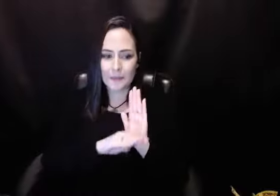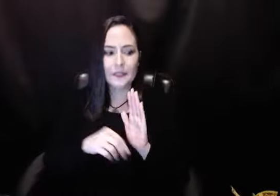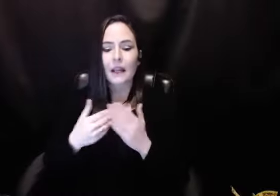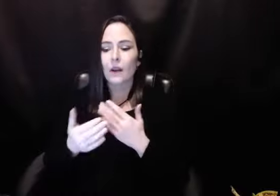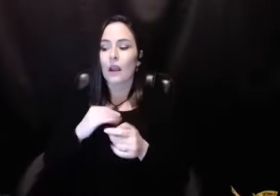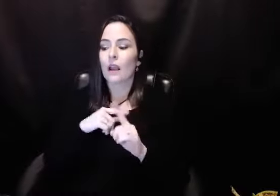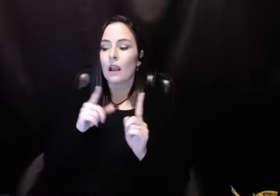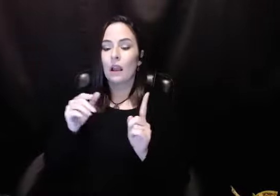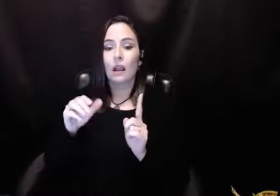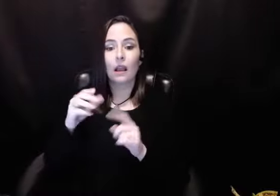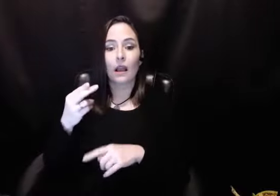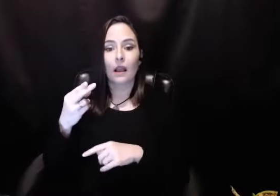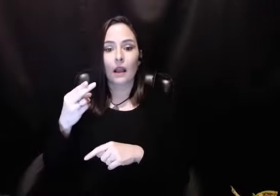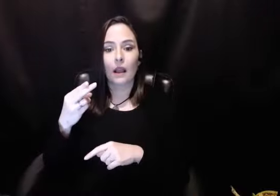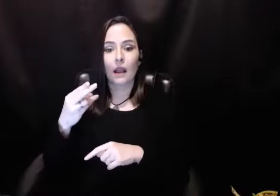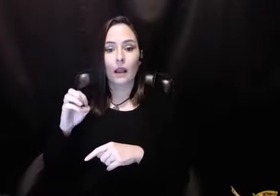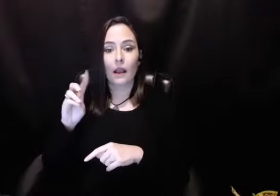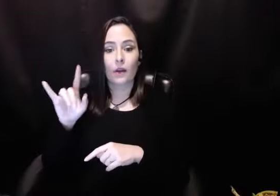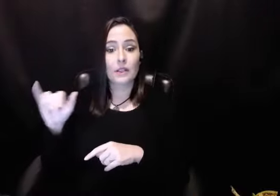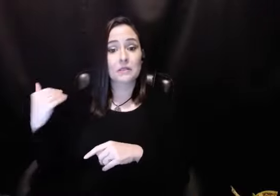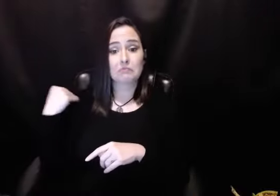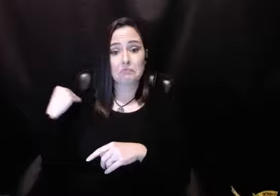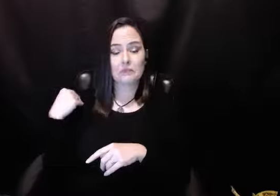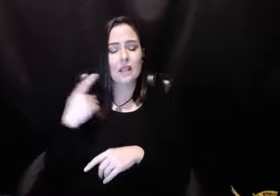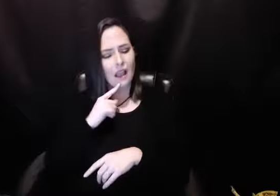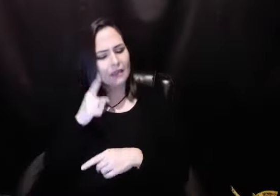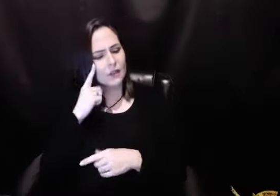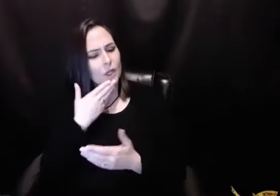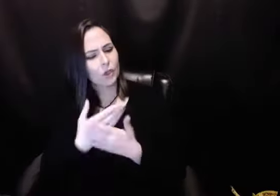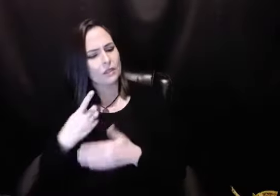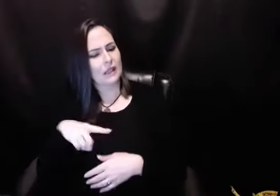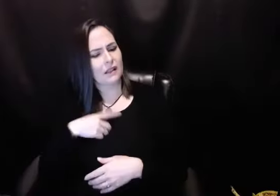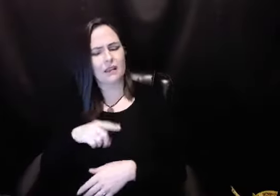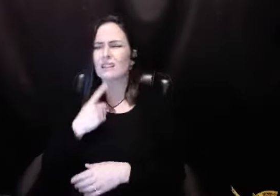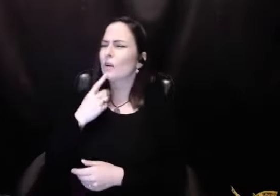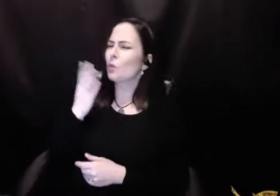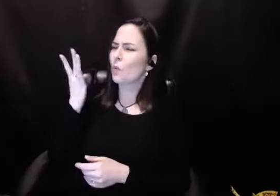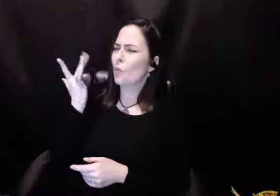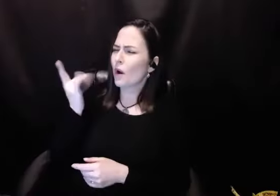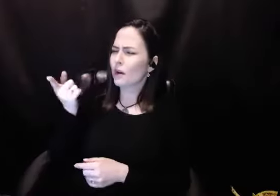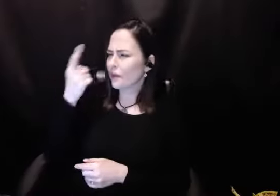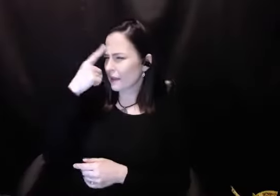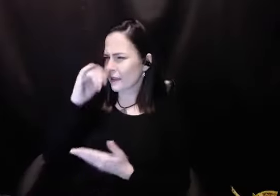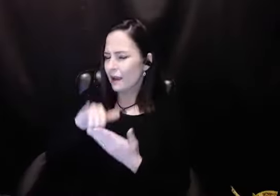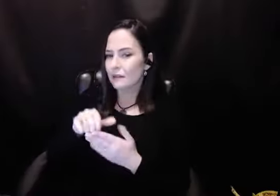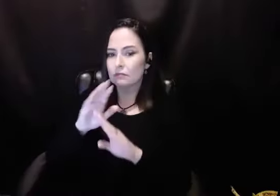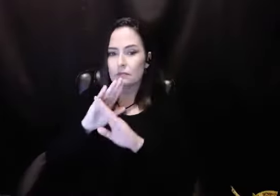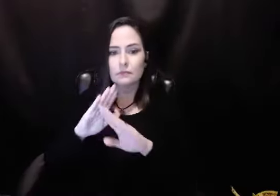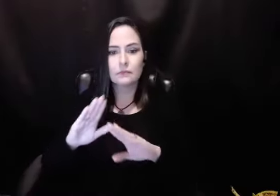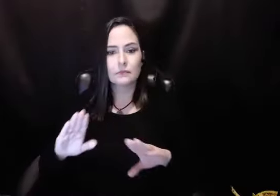I'm working through my steps. So I'm not thinking. And I said, look, Howdy, tap me on the shoulder. And he said, I think you'd make a good delegate. Then